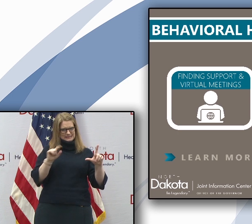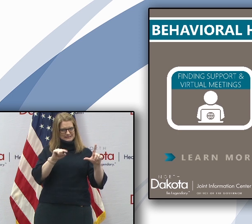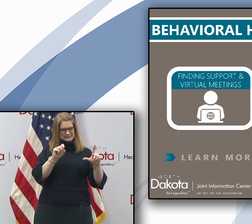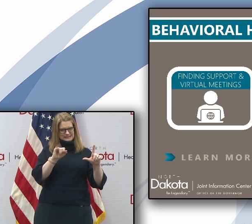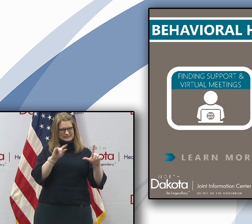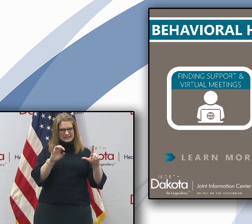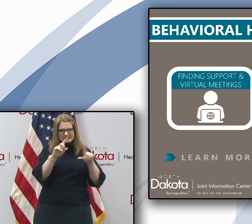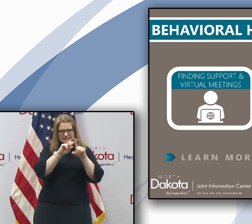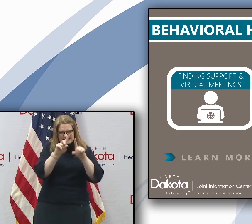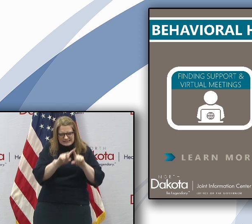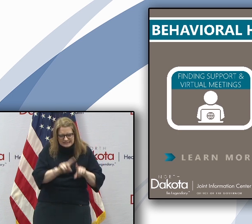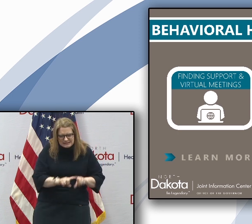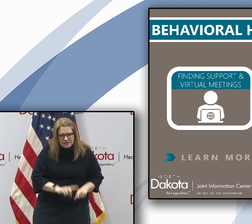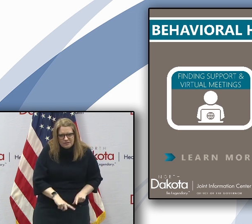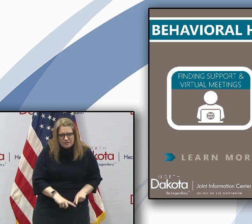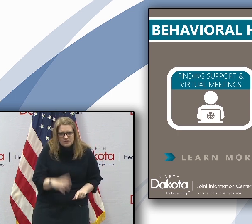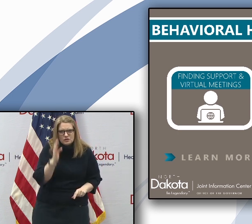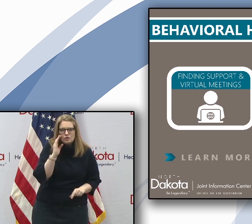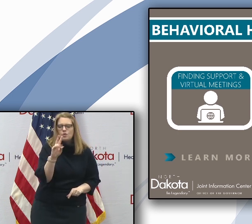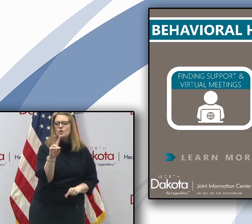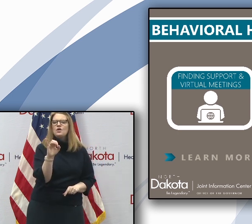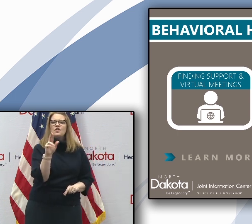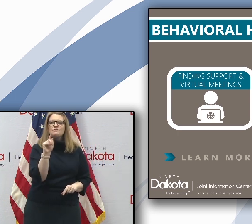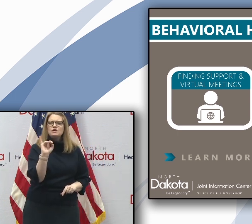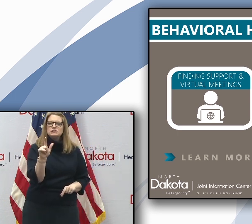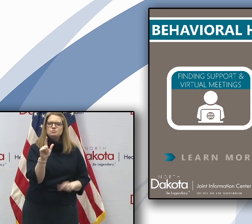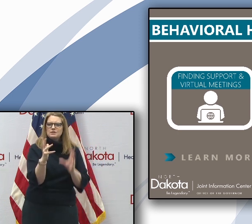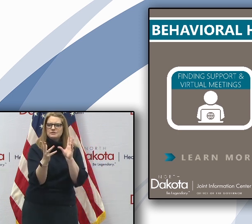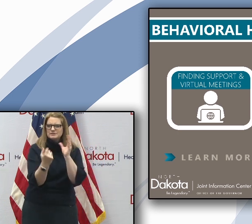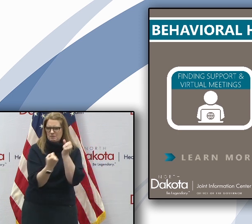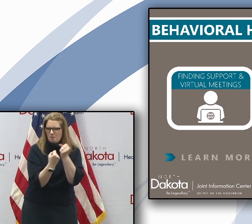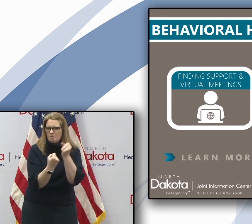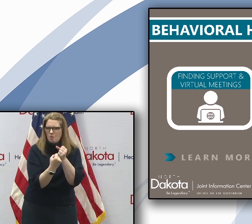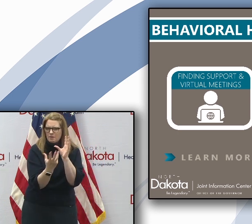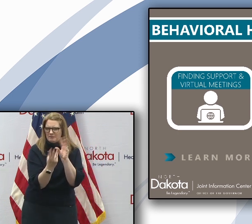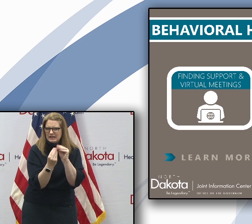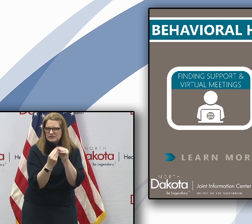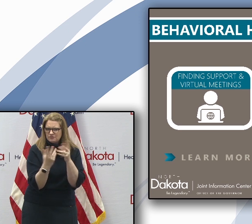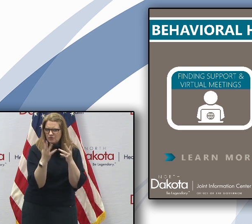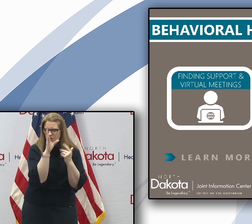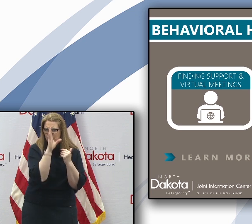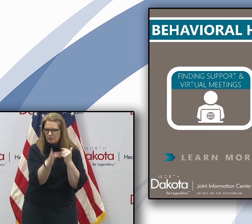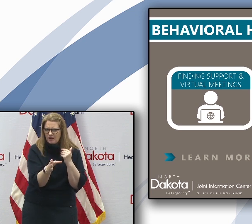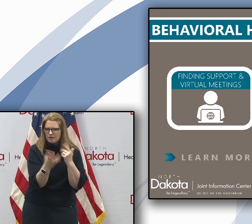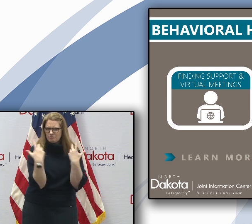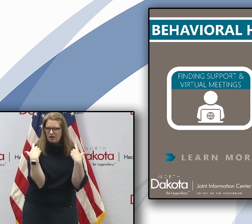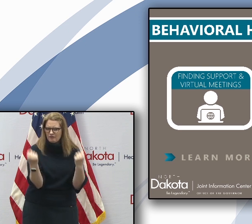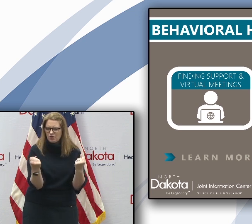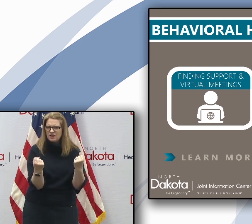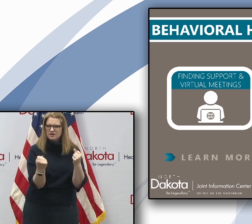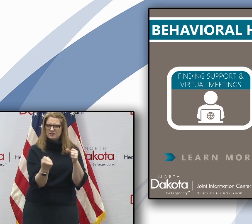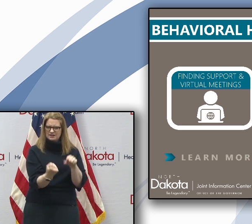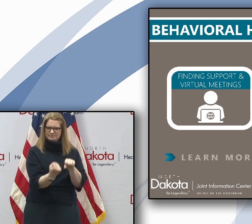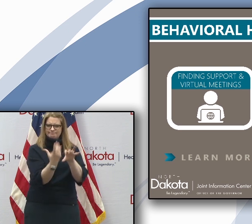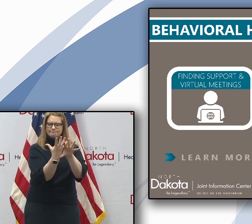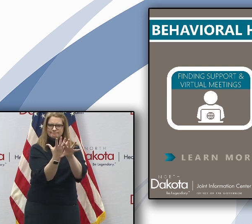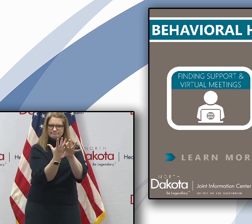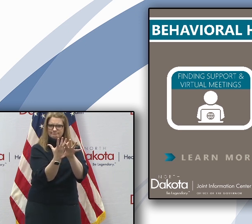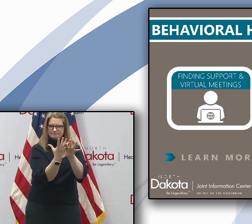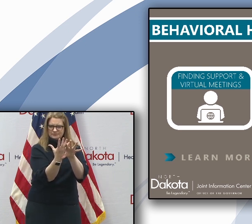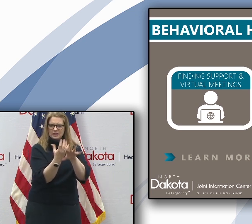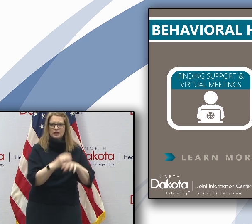including how to find virtual recovery support meetings. You can also talk to somebody who's been there